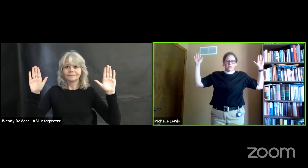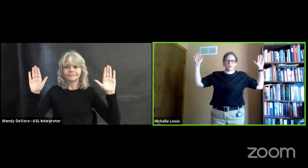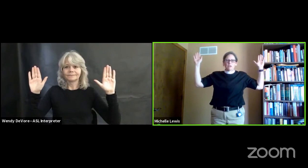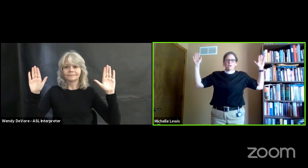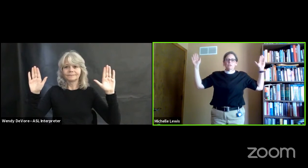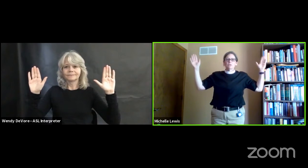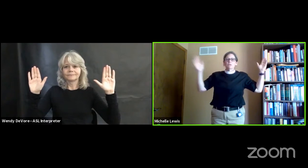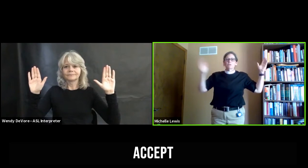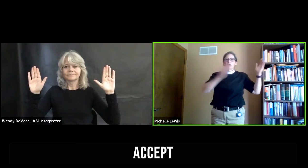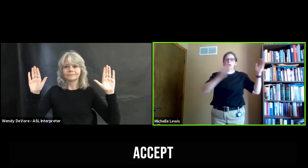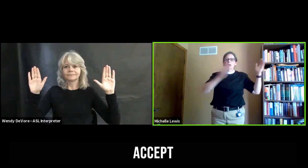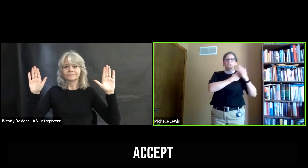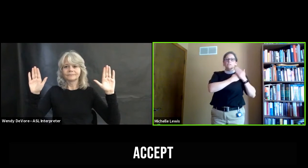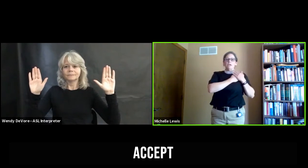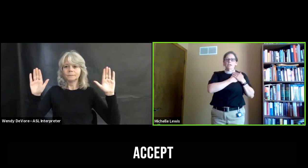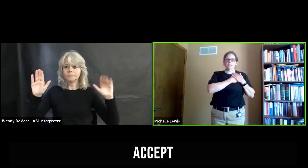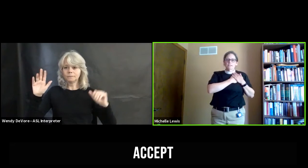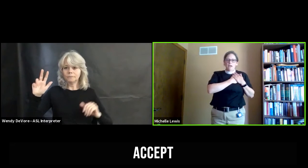the third posture is accept